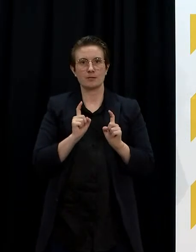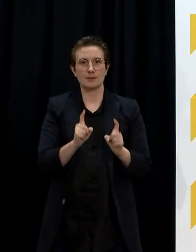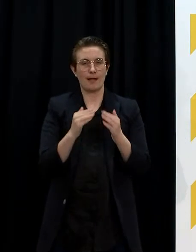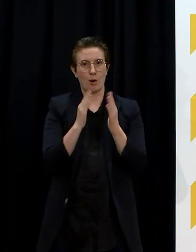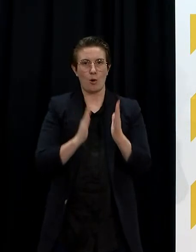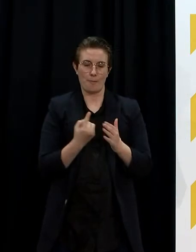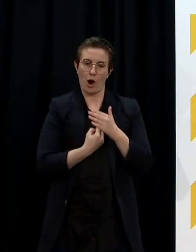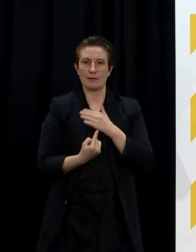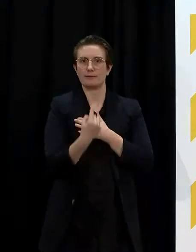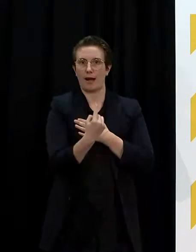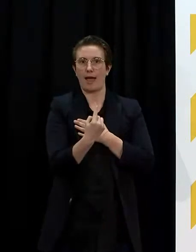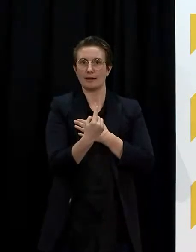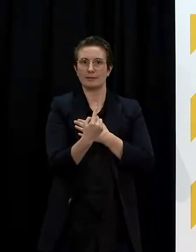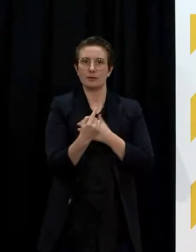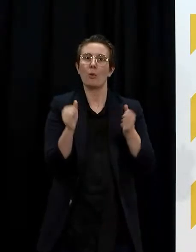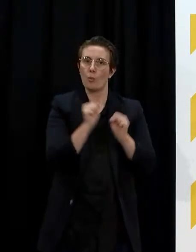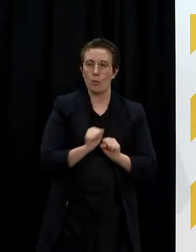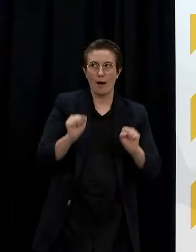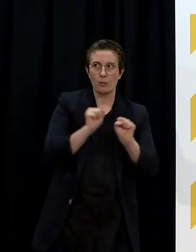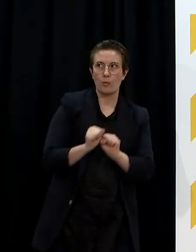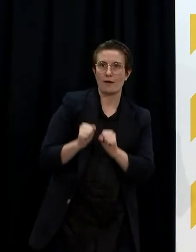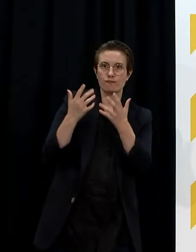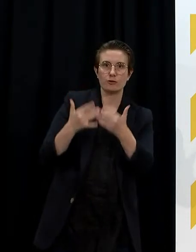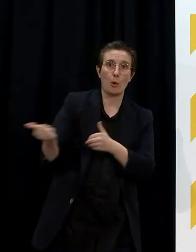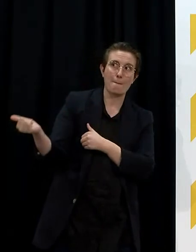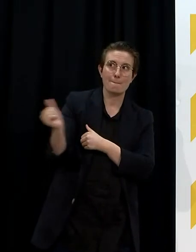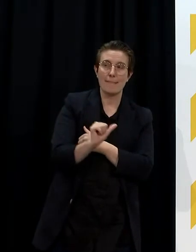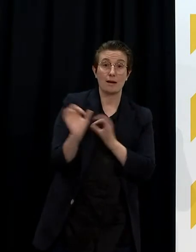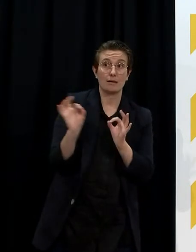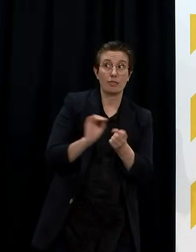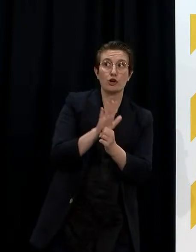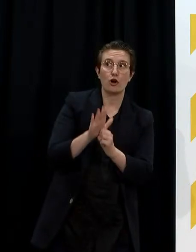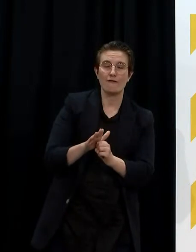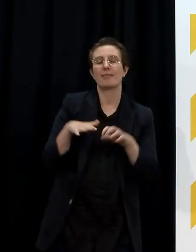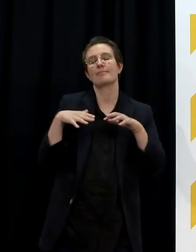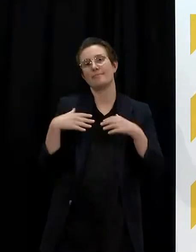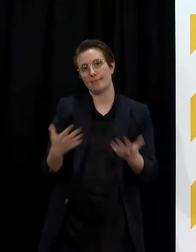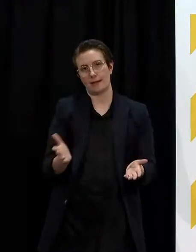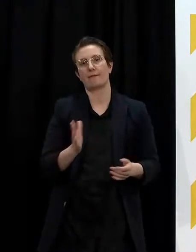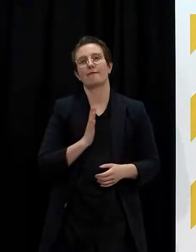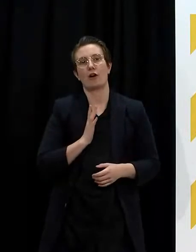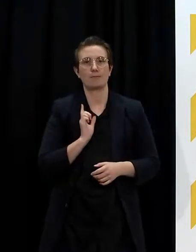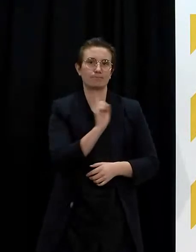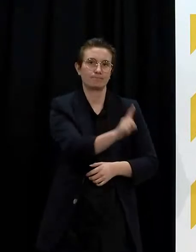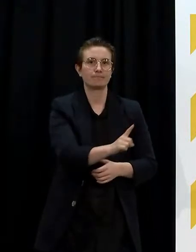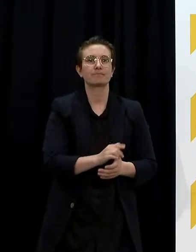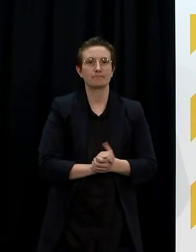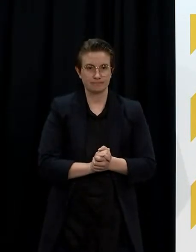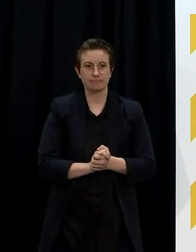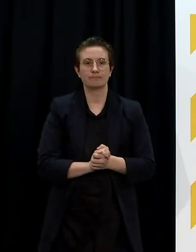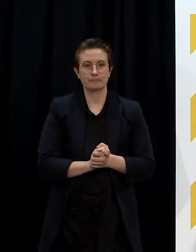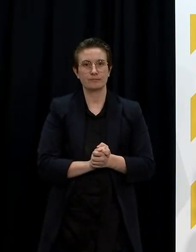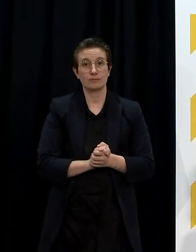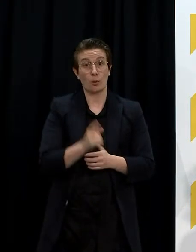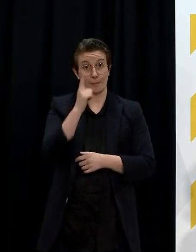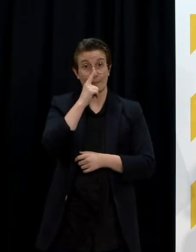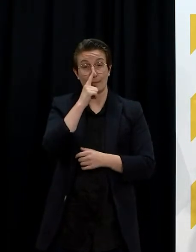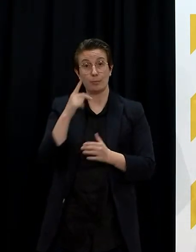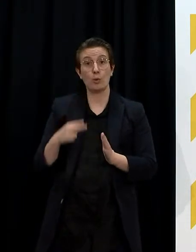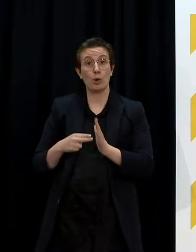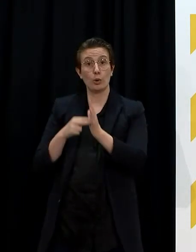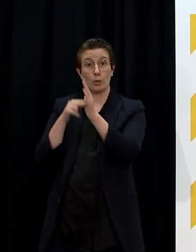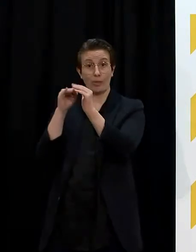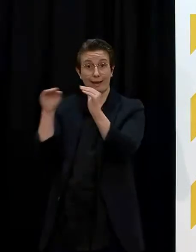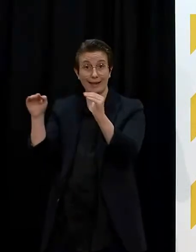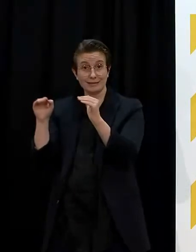For essential workers who are crossing back and forth between the Auckland and Alert Level 3 boundary, I am asking you to